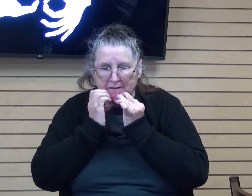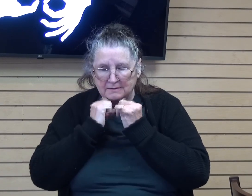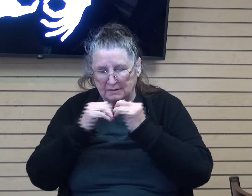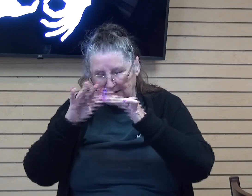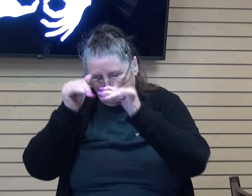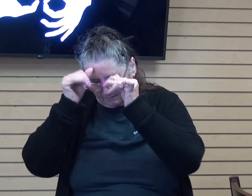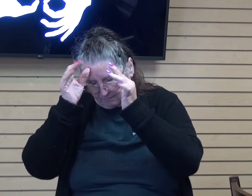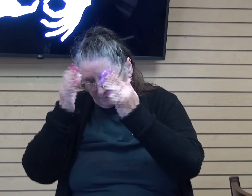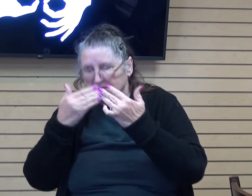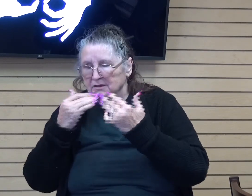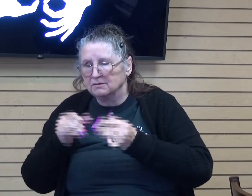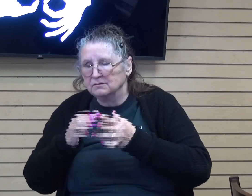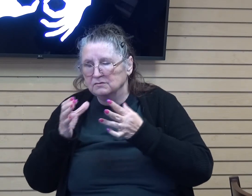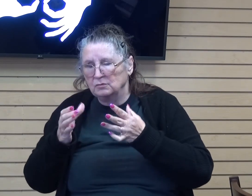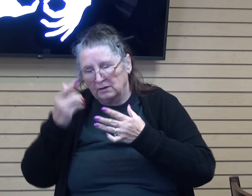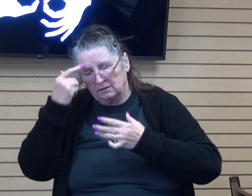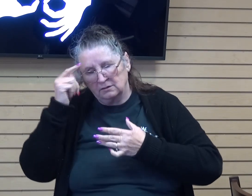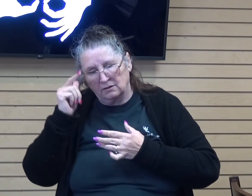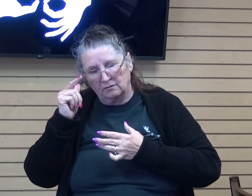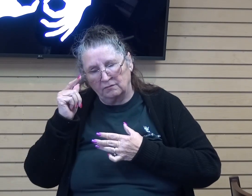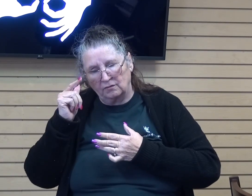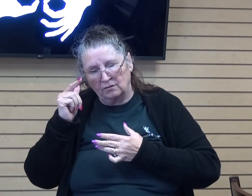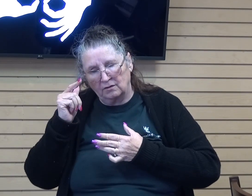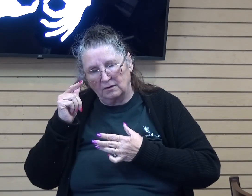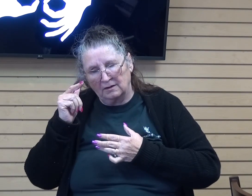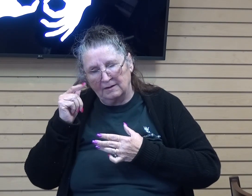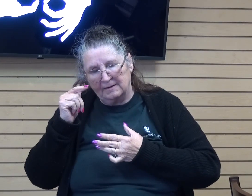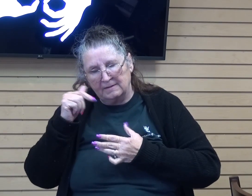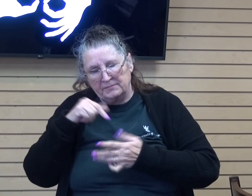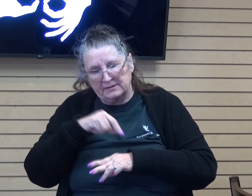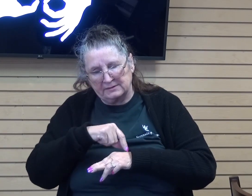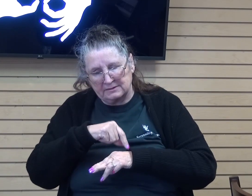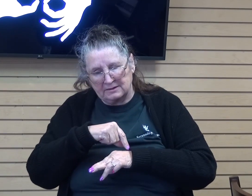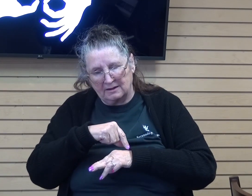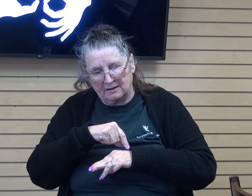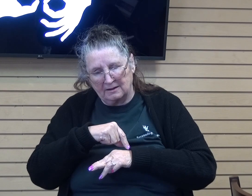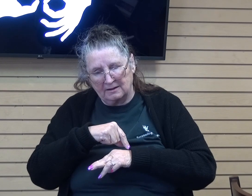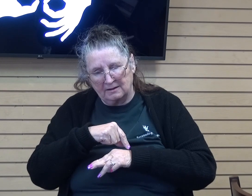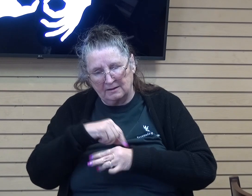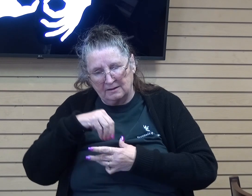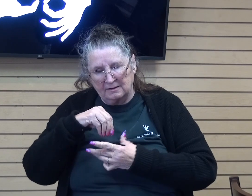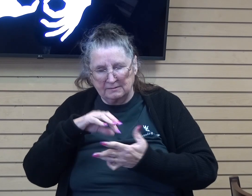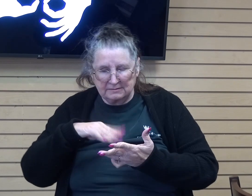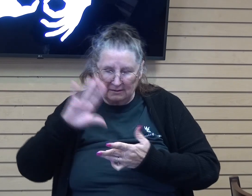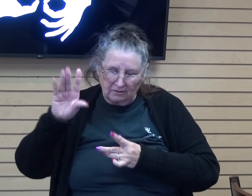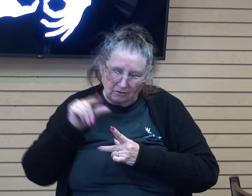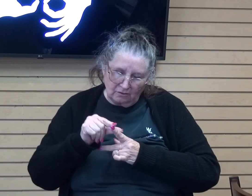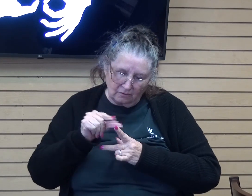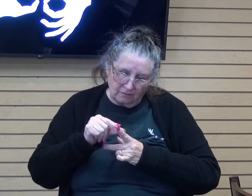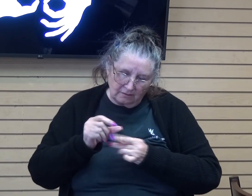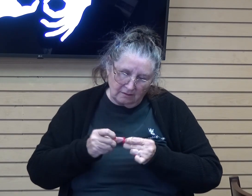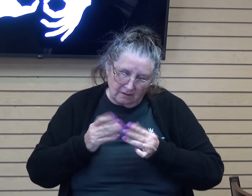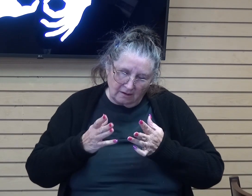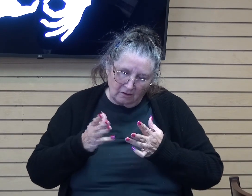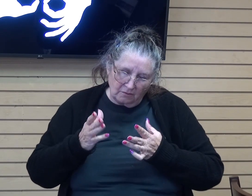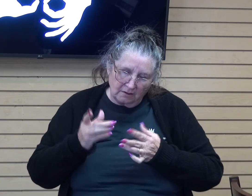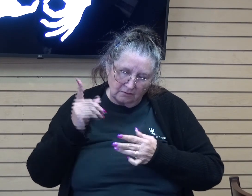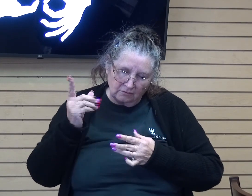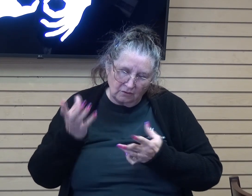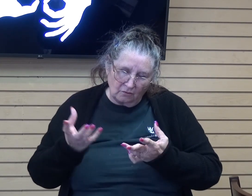you so much for this just this time, just being in your word and just how much you want each one of us